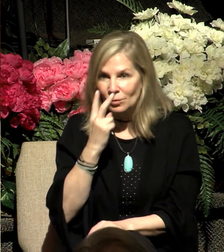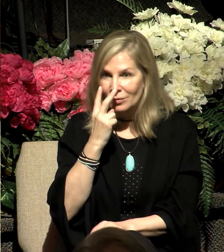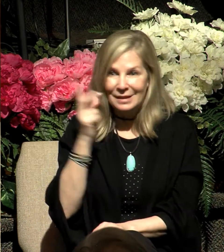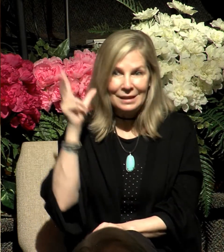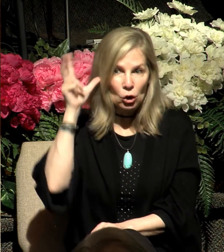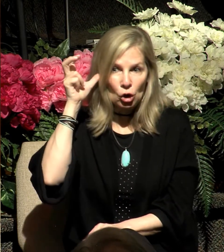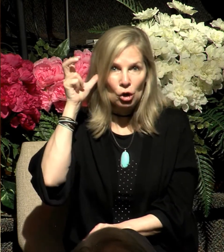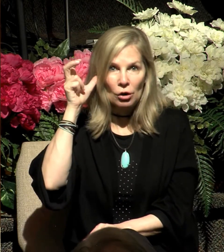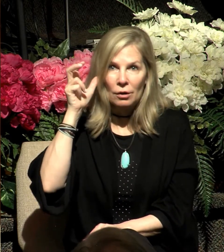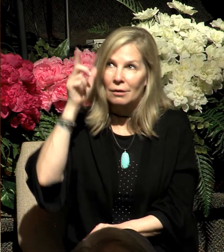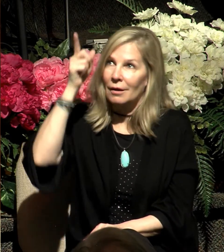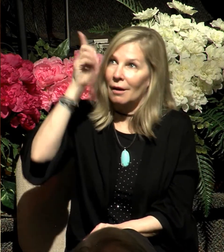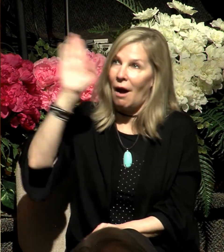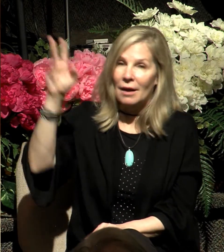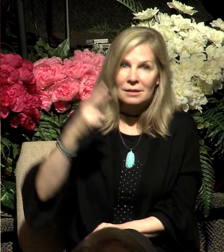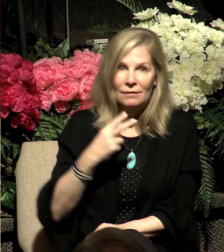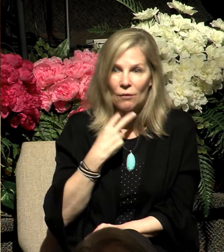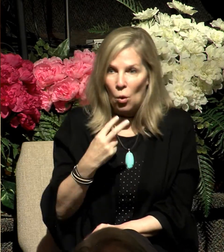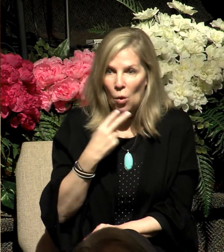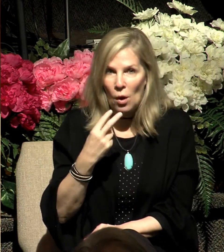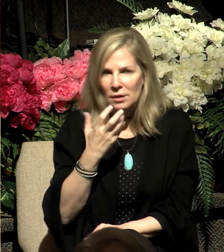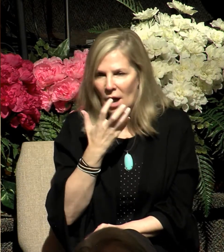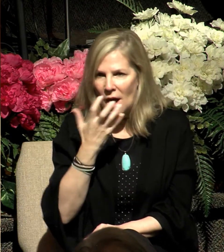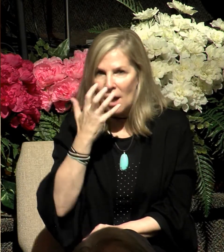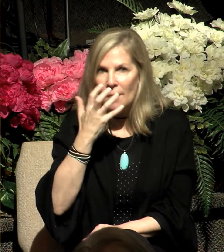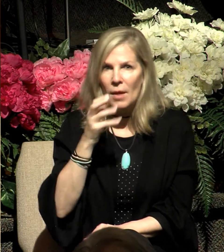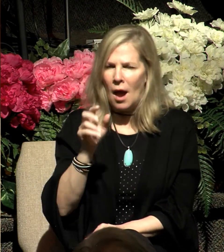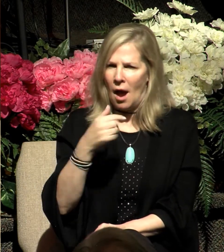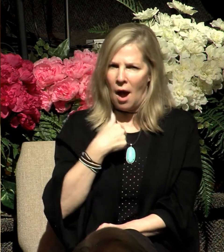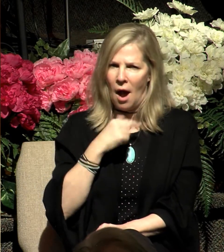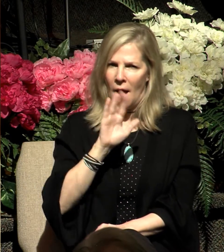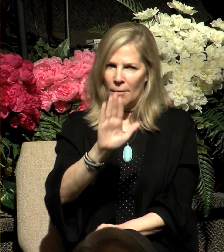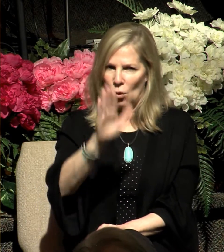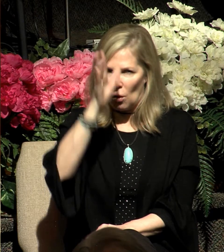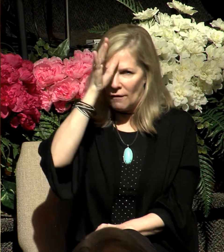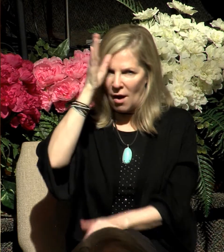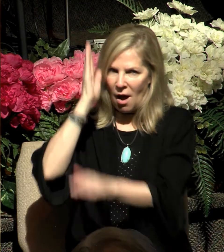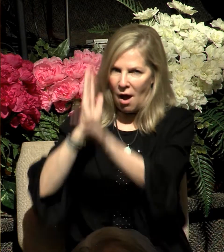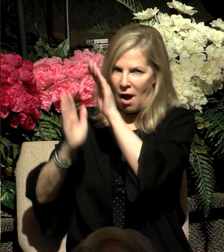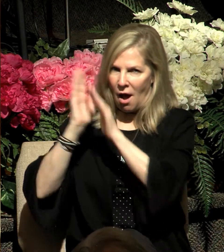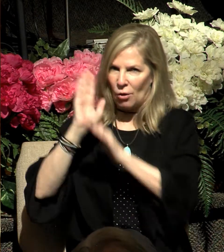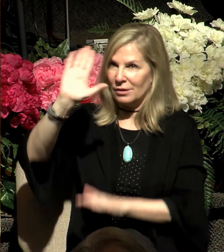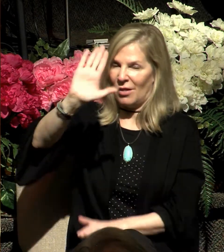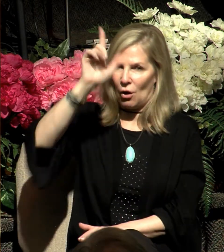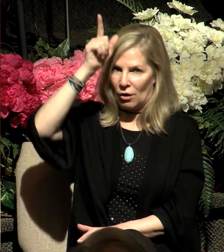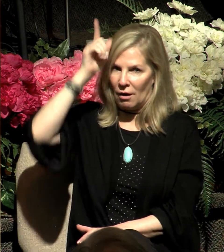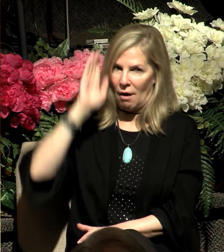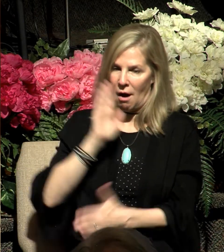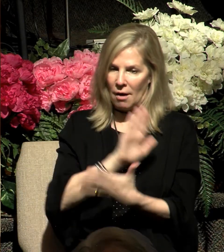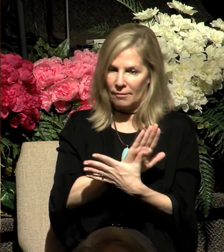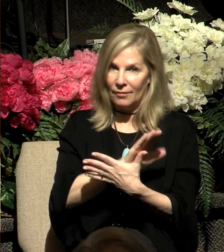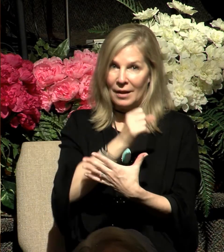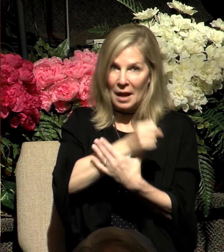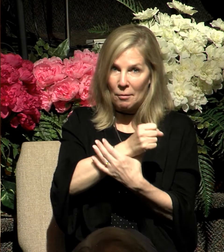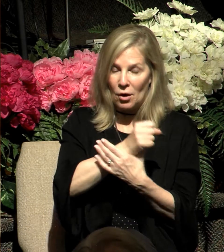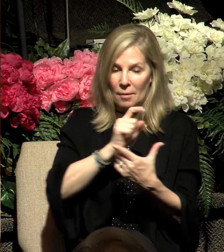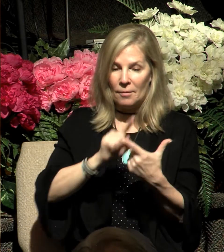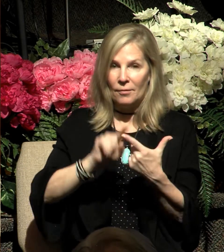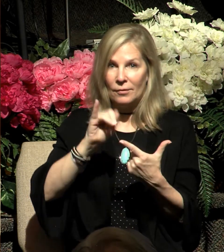of the Lord. I am the God of your fathers, the God of Abraham and Isaac and Jacob. Moses shook with fear and would not venture